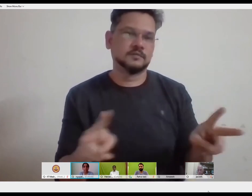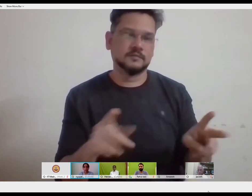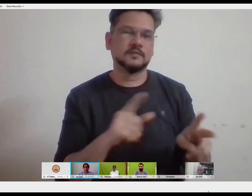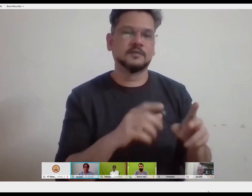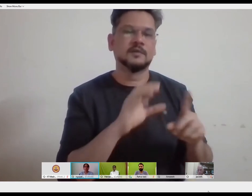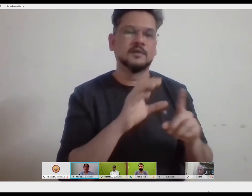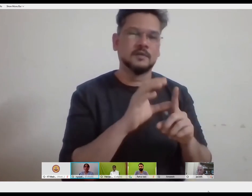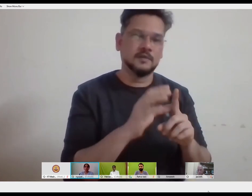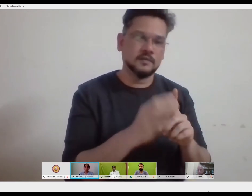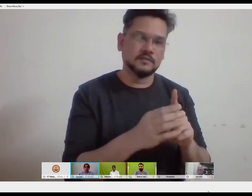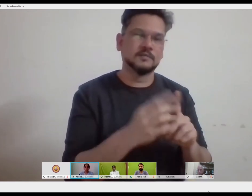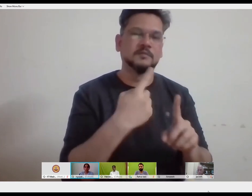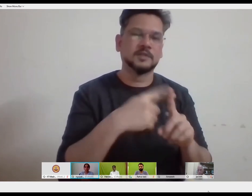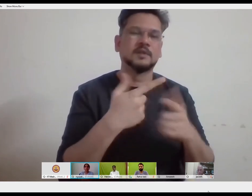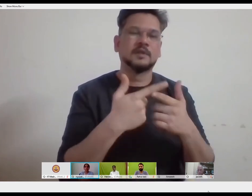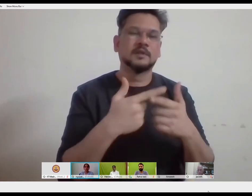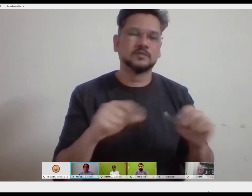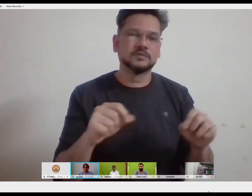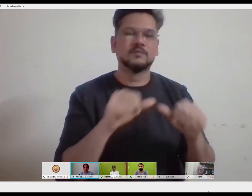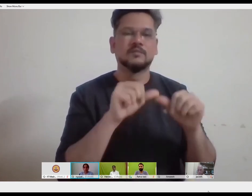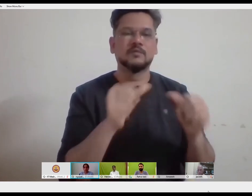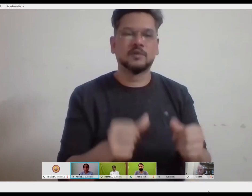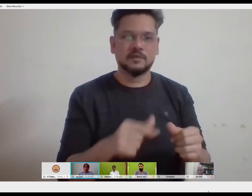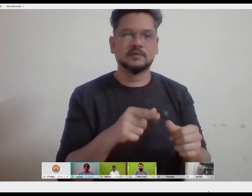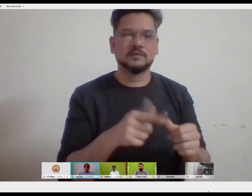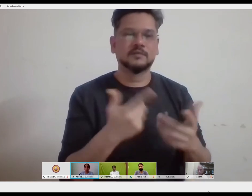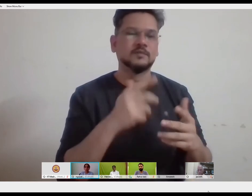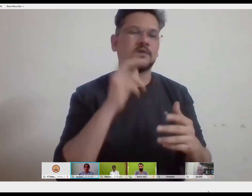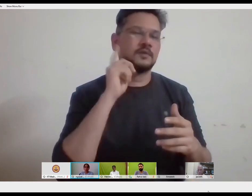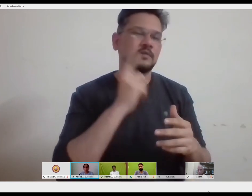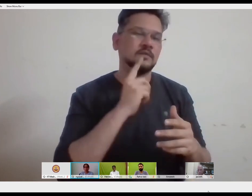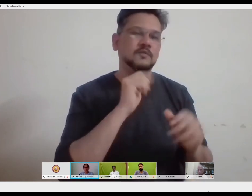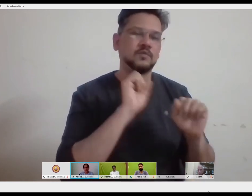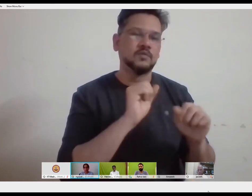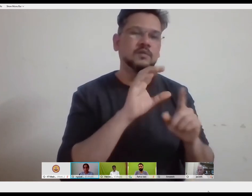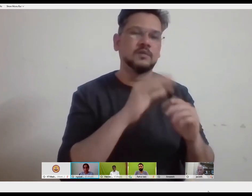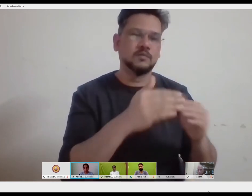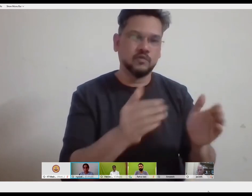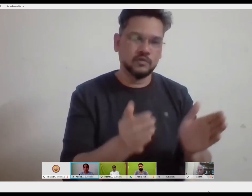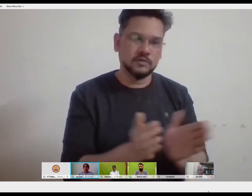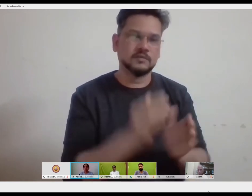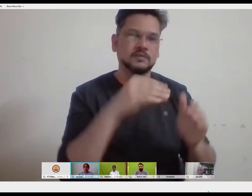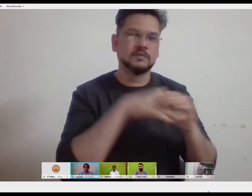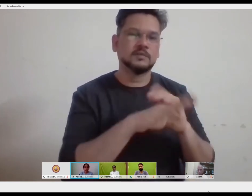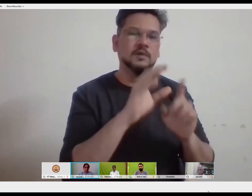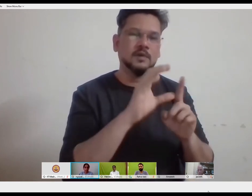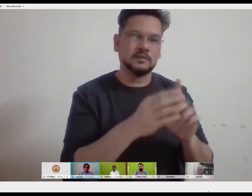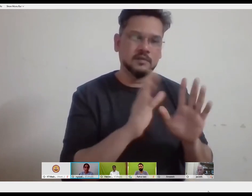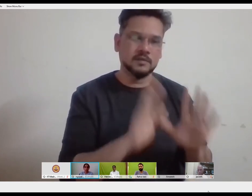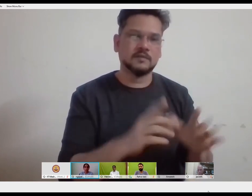deafness and their community and their culture, because of the use of sign language, was looked at, you know,